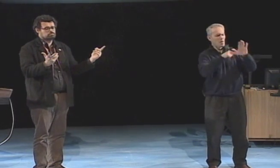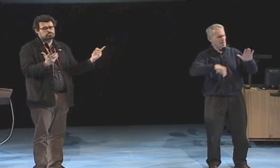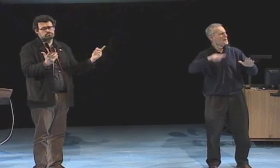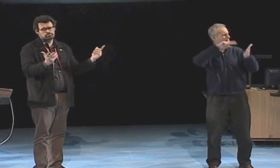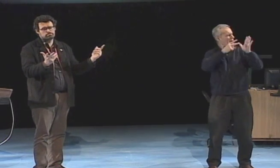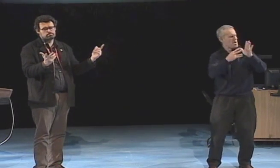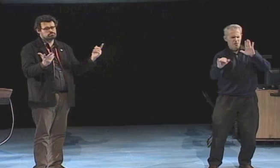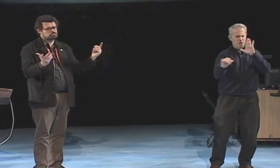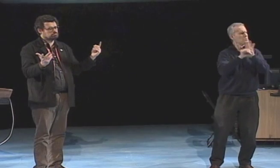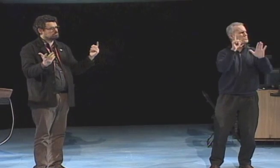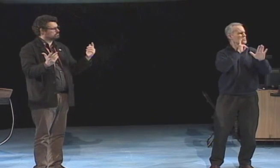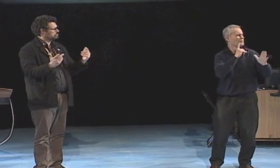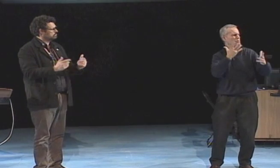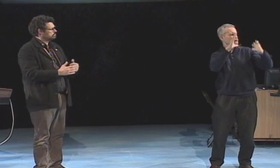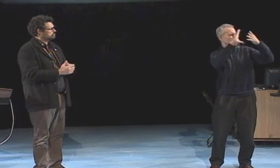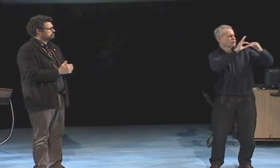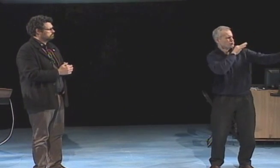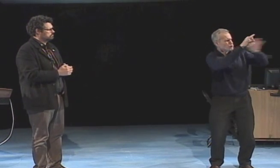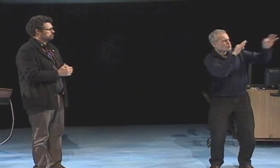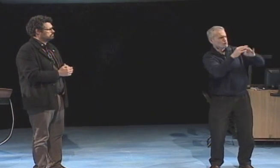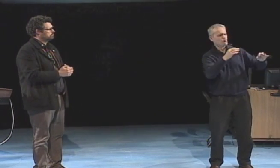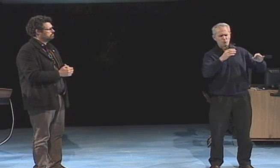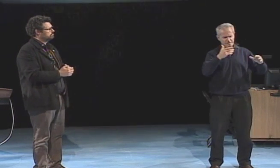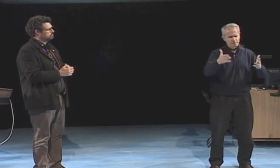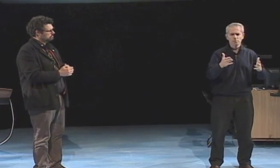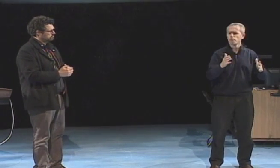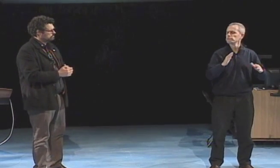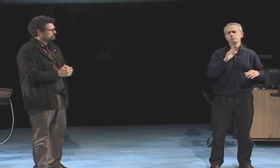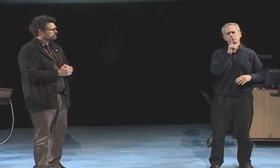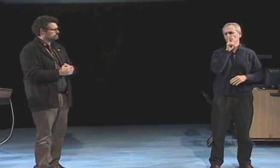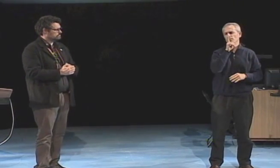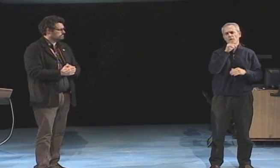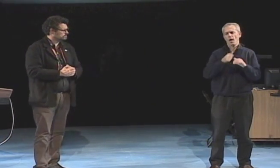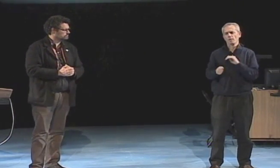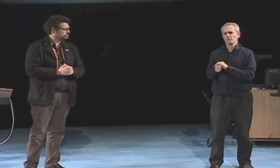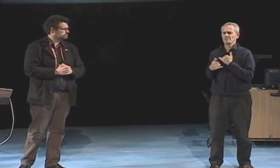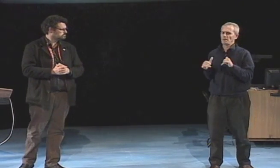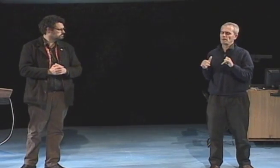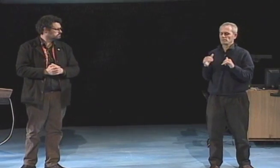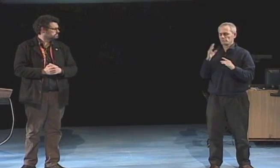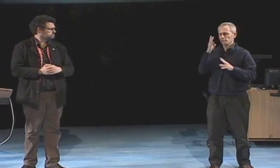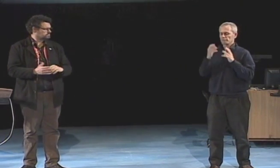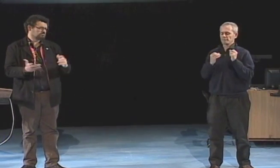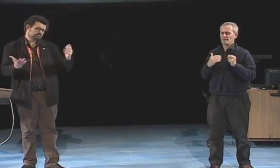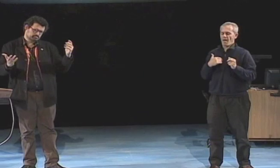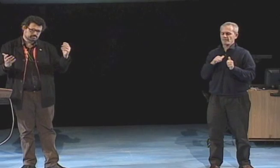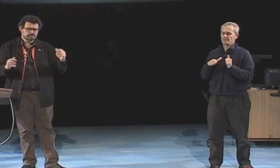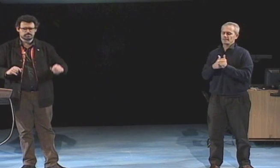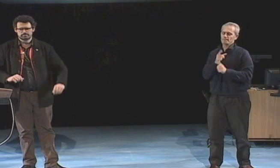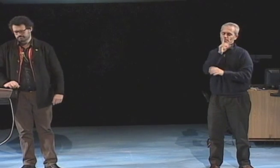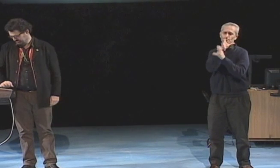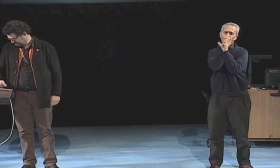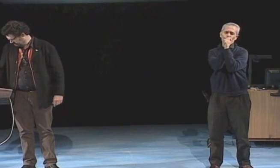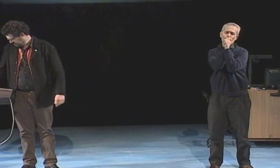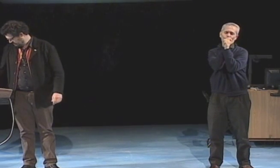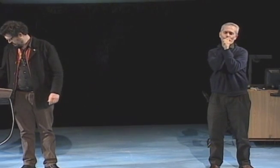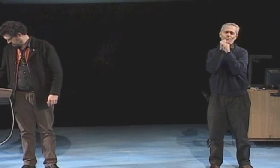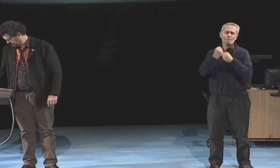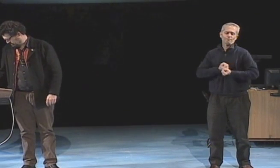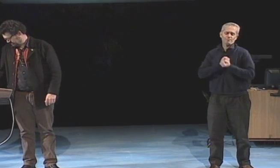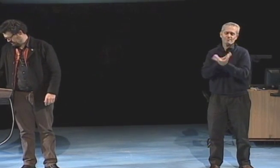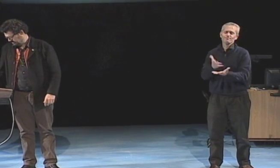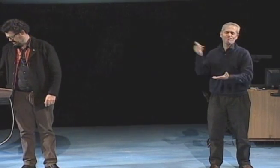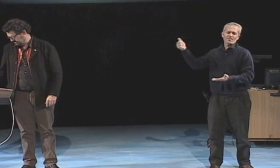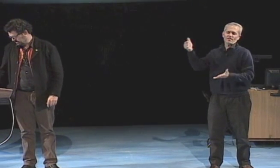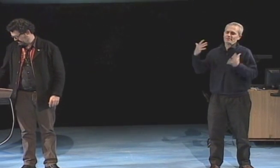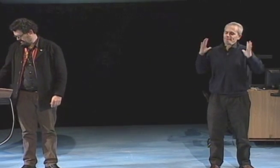As I was making these projects, I wanted to show deaf identity, but I was still not ready to